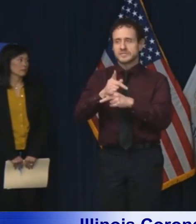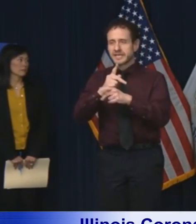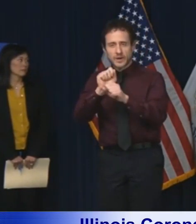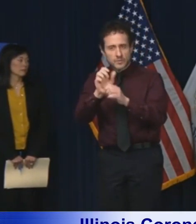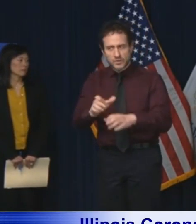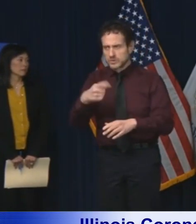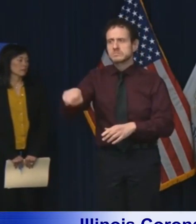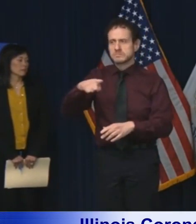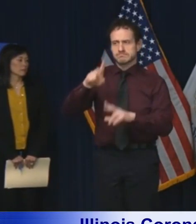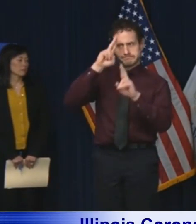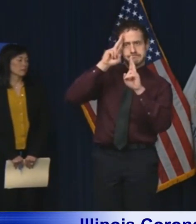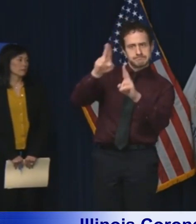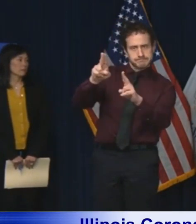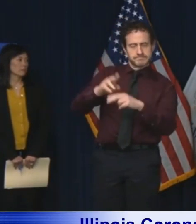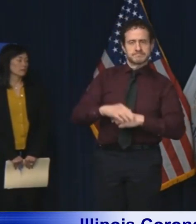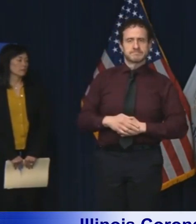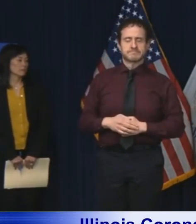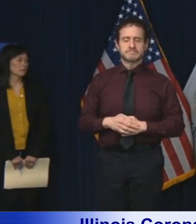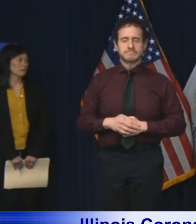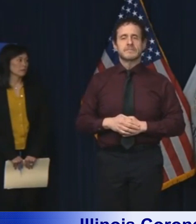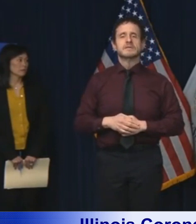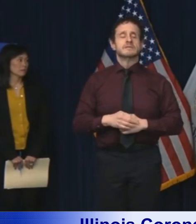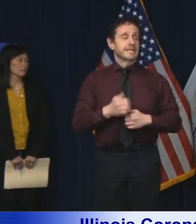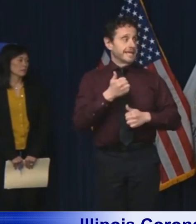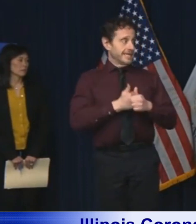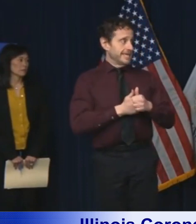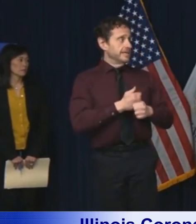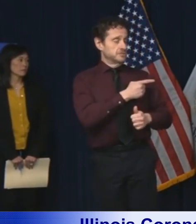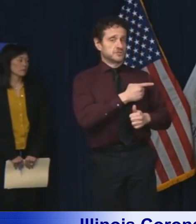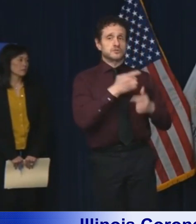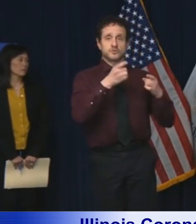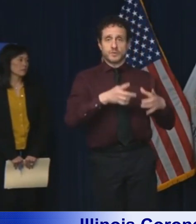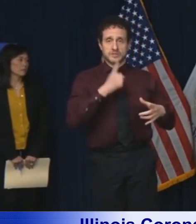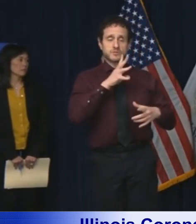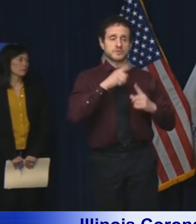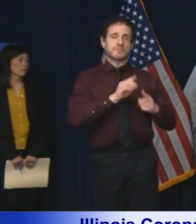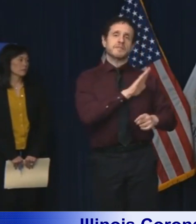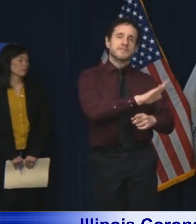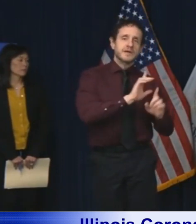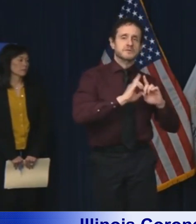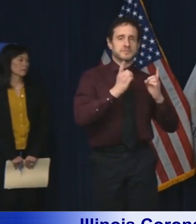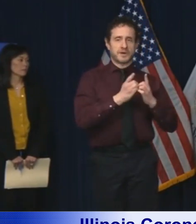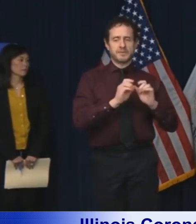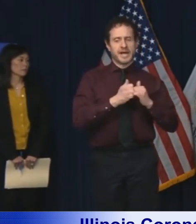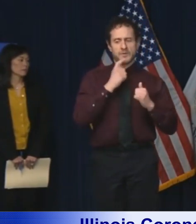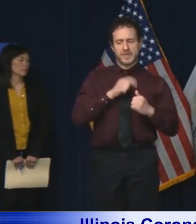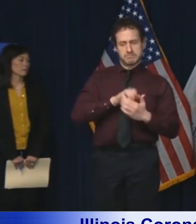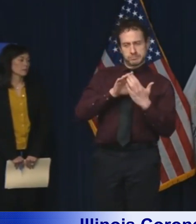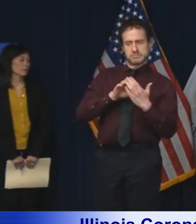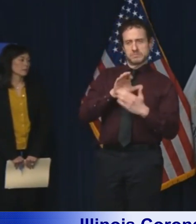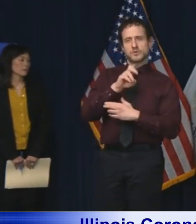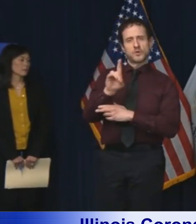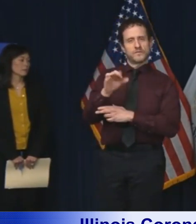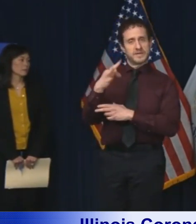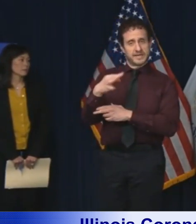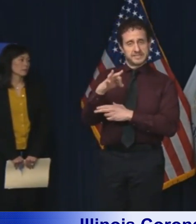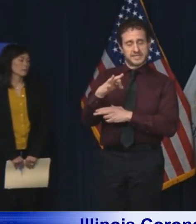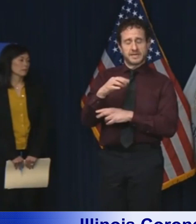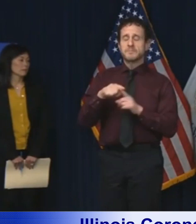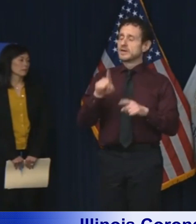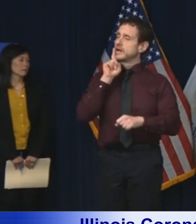directors talk more specifically about their department's COVID-19 responses. But here's what I can assure you across the board.